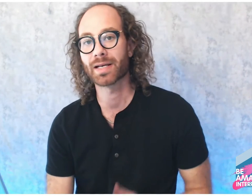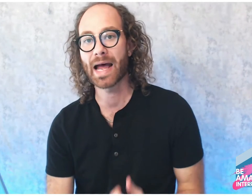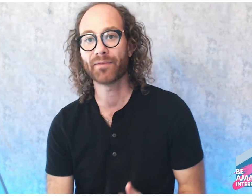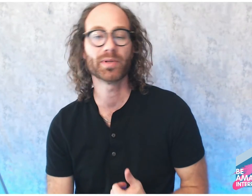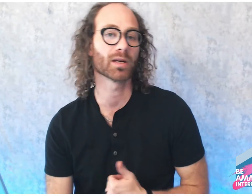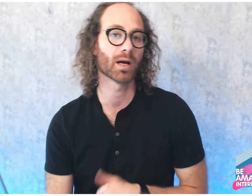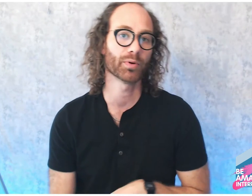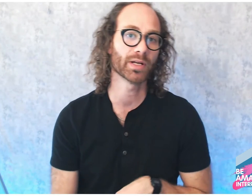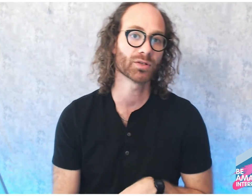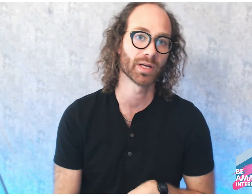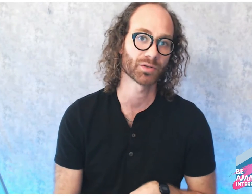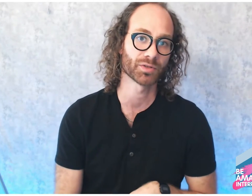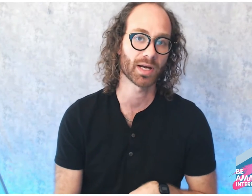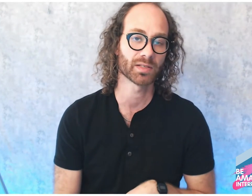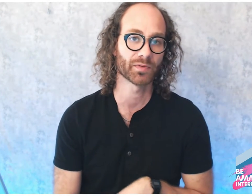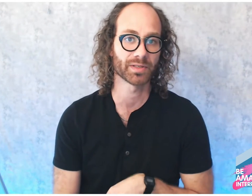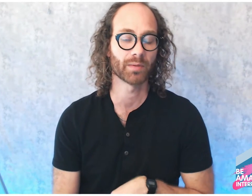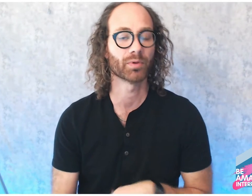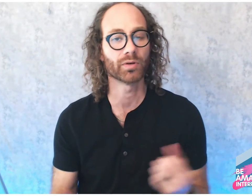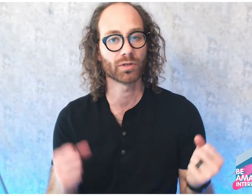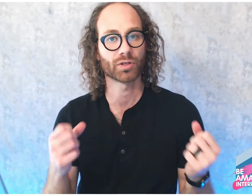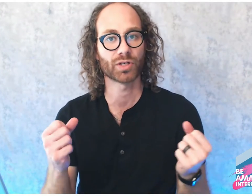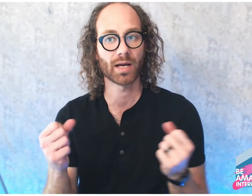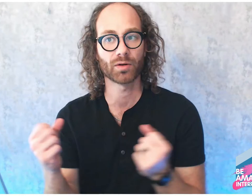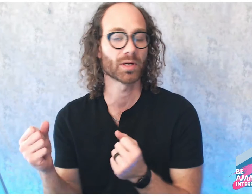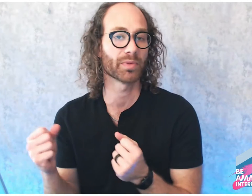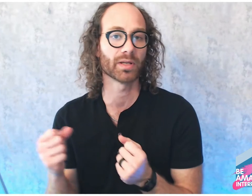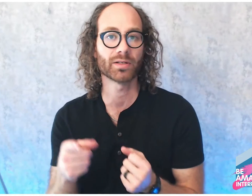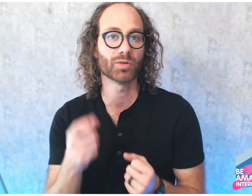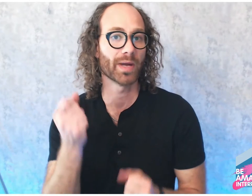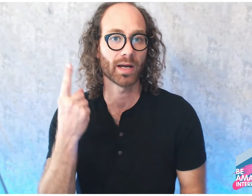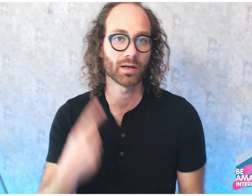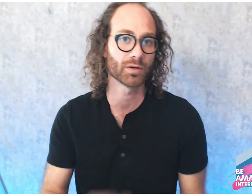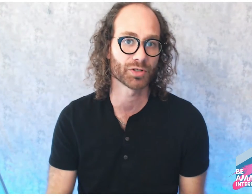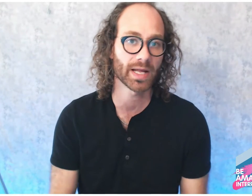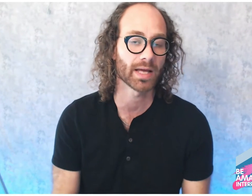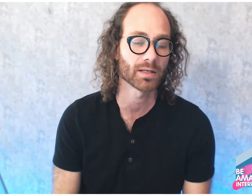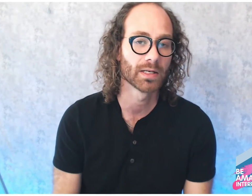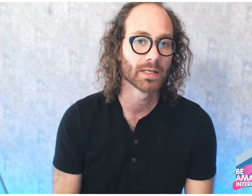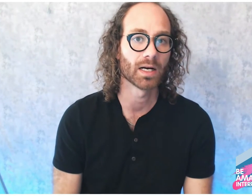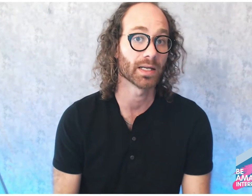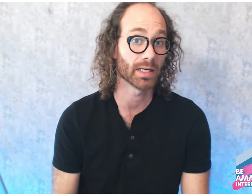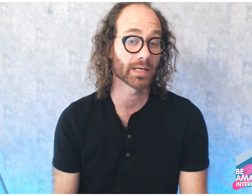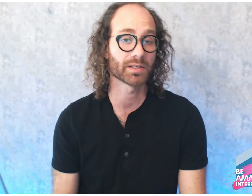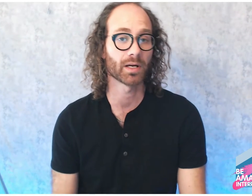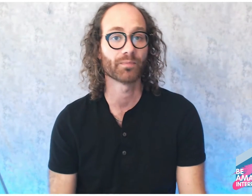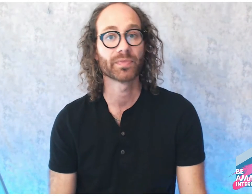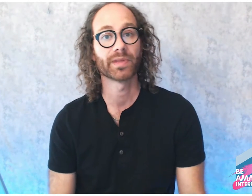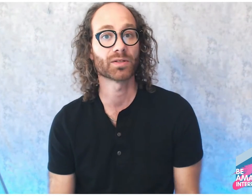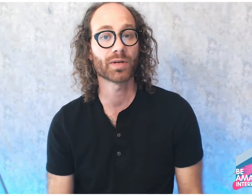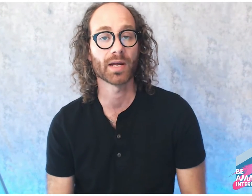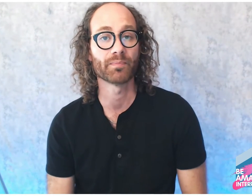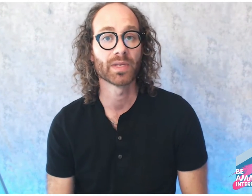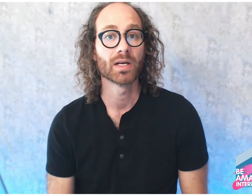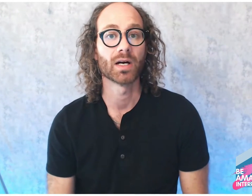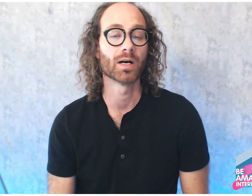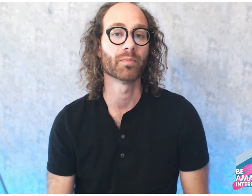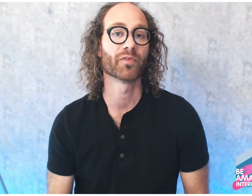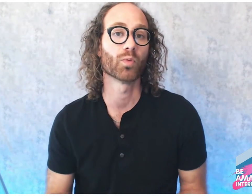to be a comprehension exercise, for example, you can just shadow something that you may not understand in ASL. That's okay. For one,